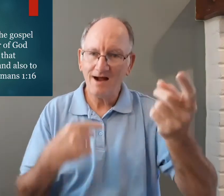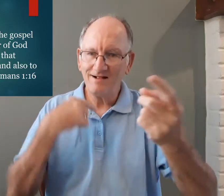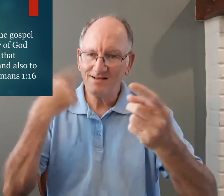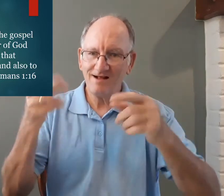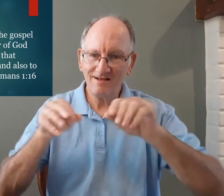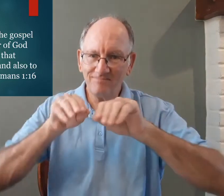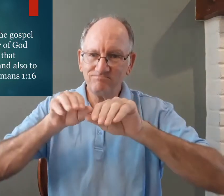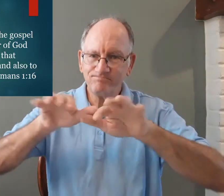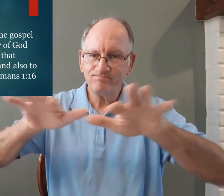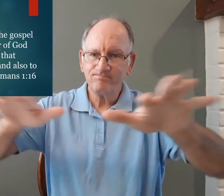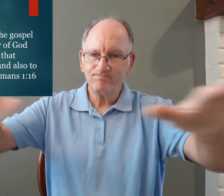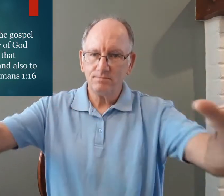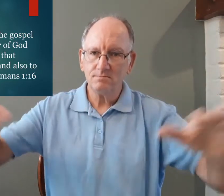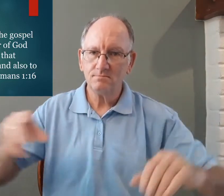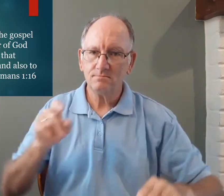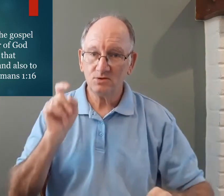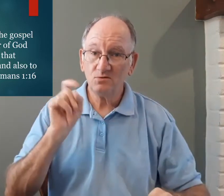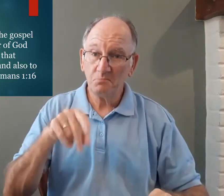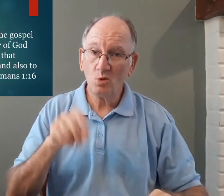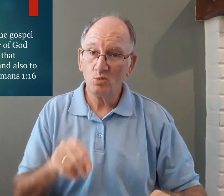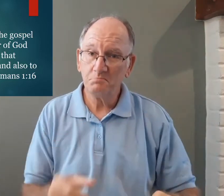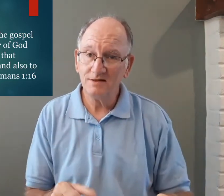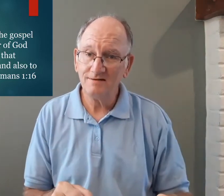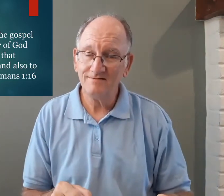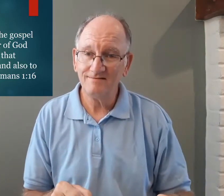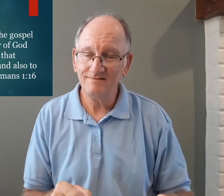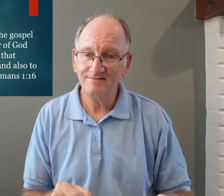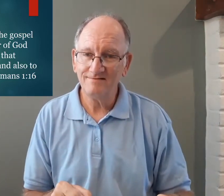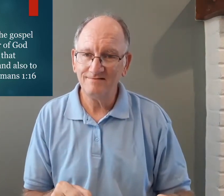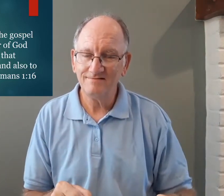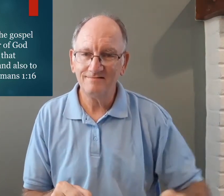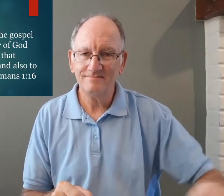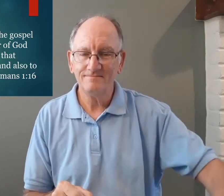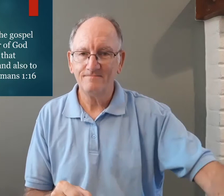because we're telling people and that's what we're supposed to do